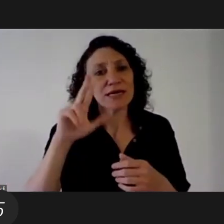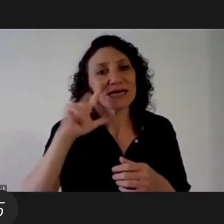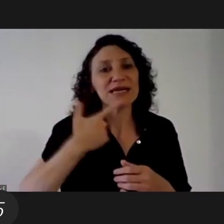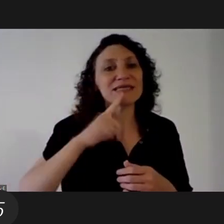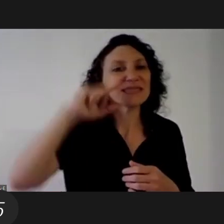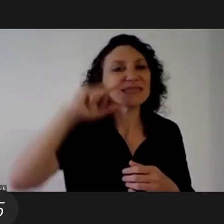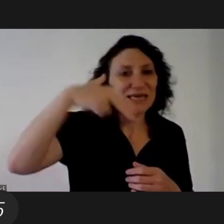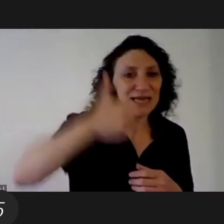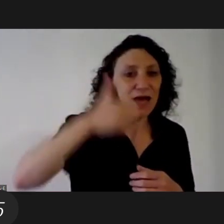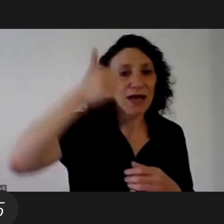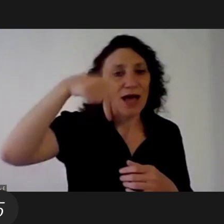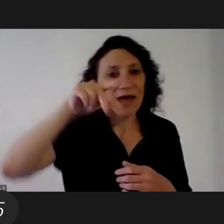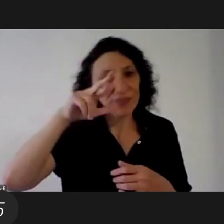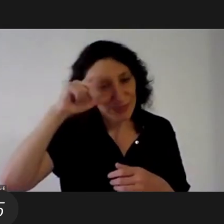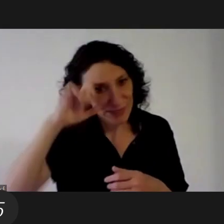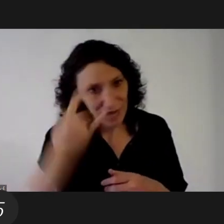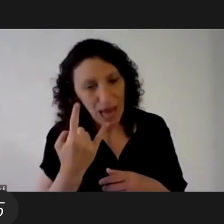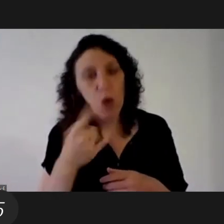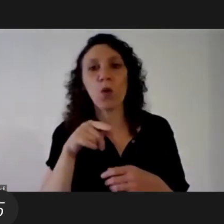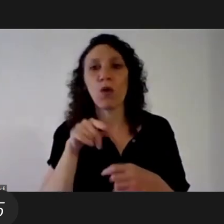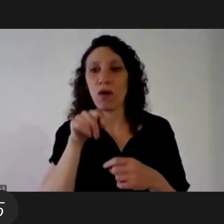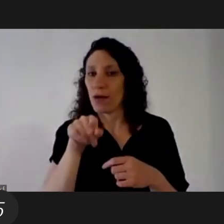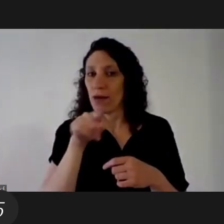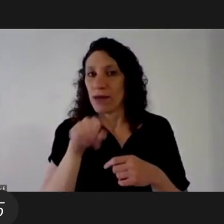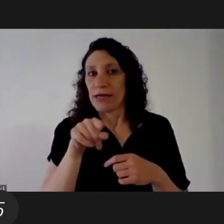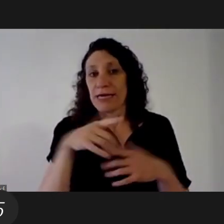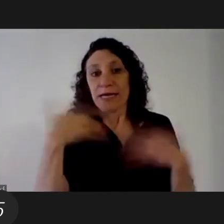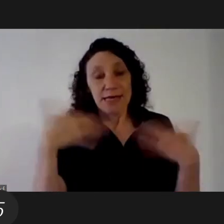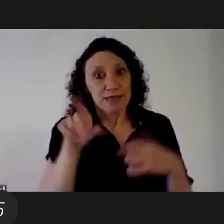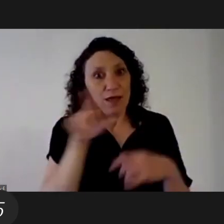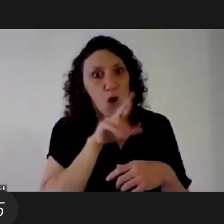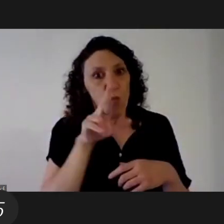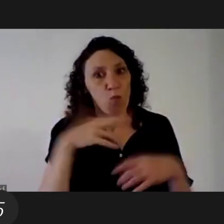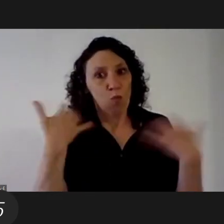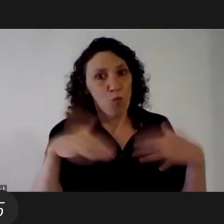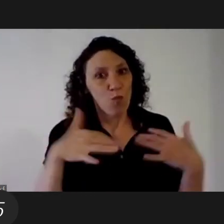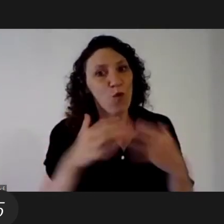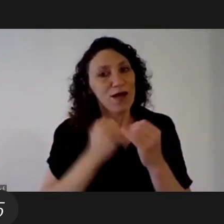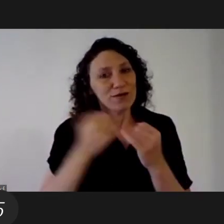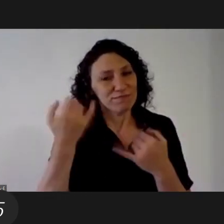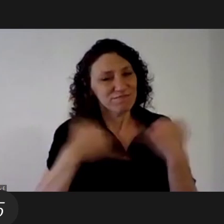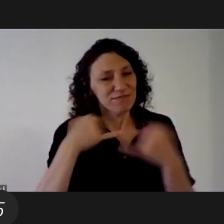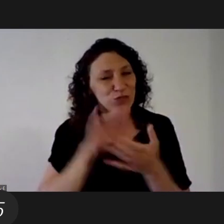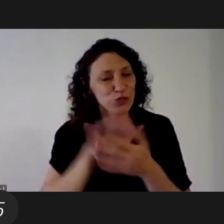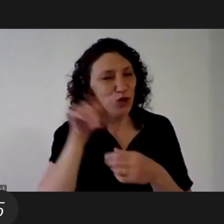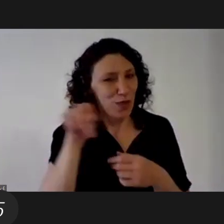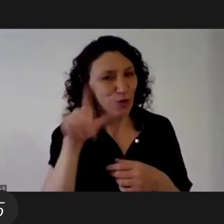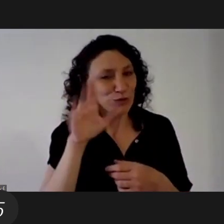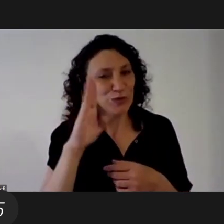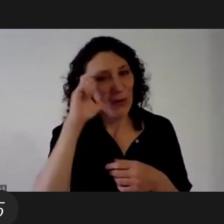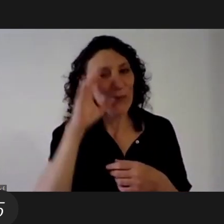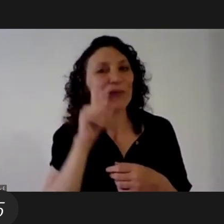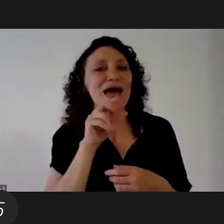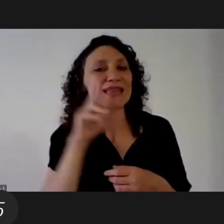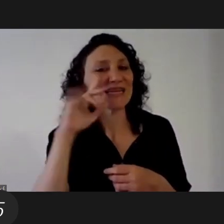now andreo uh on this and she is uh somebody who has spoken a lot about